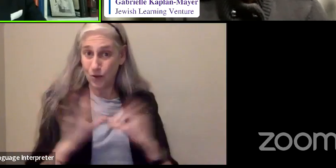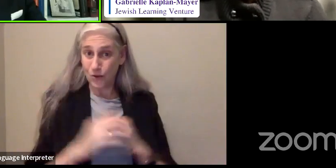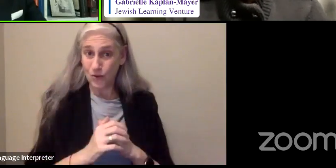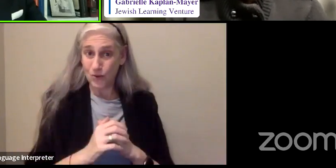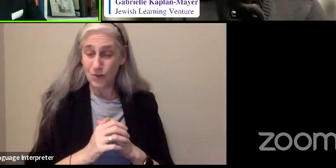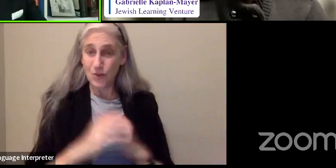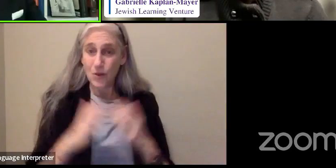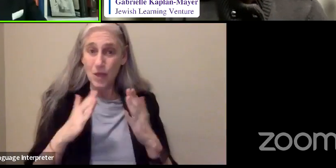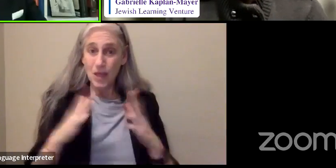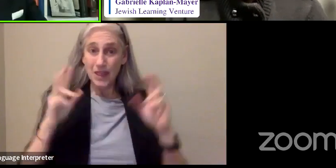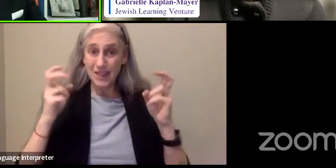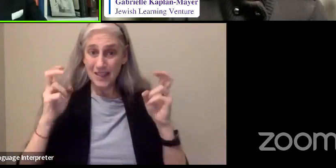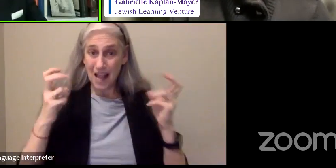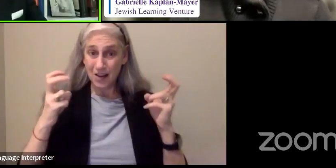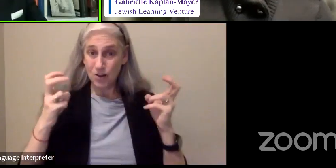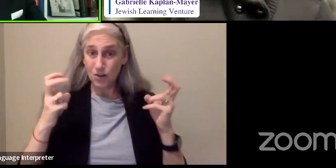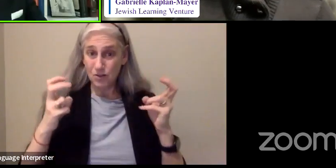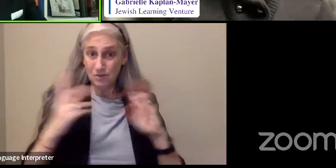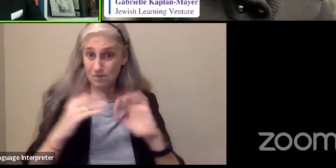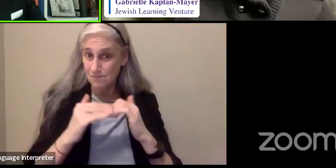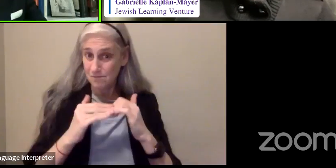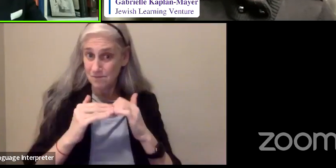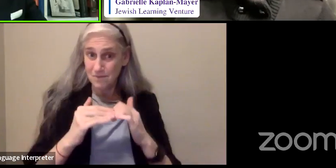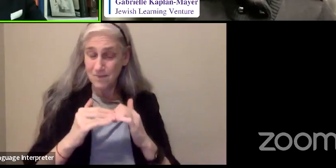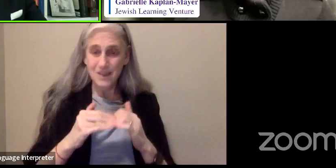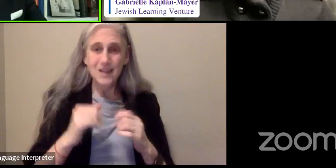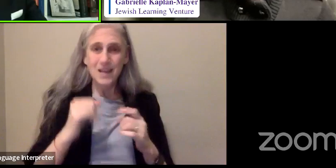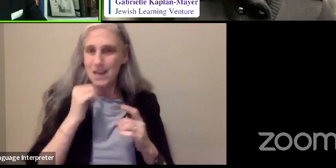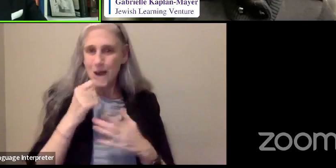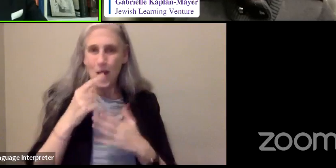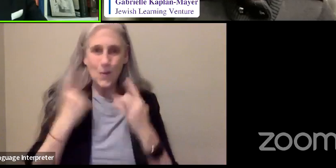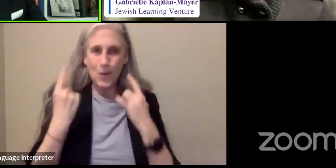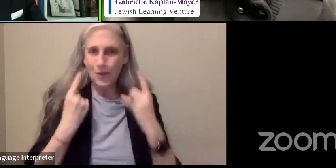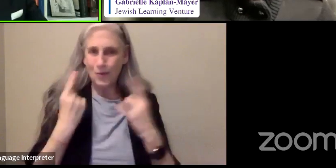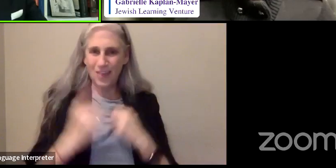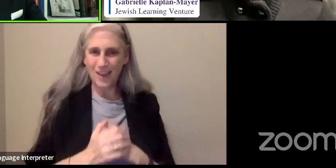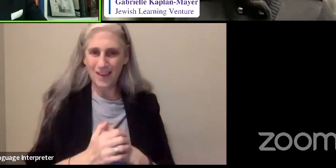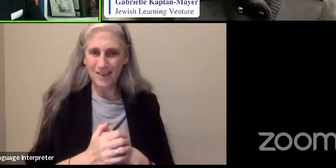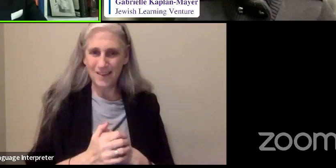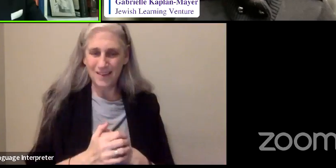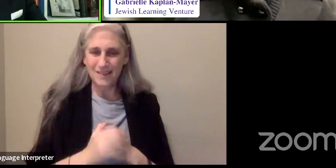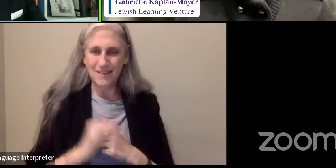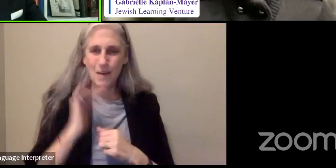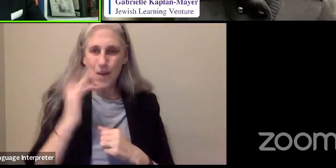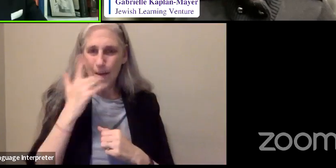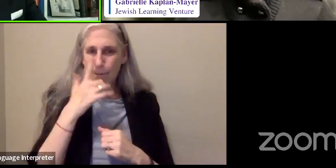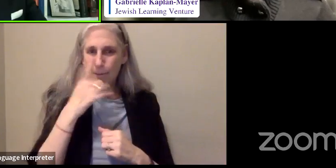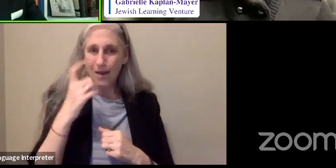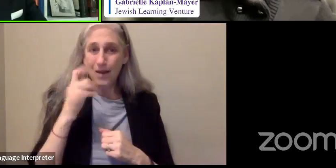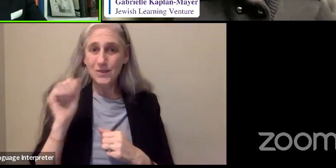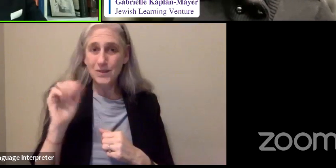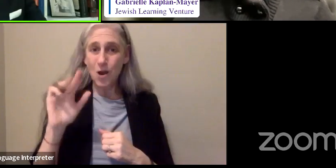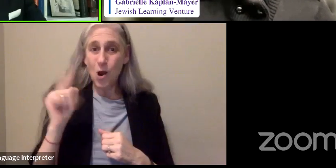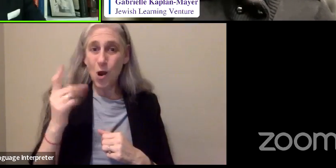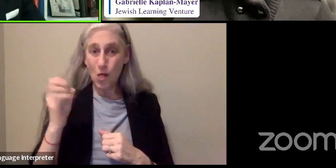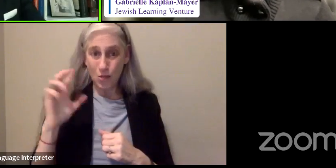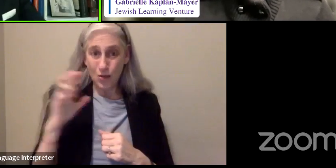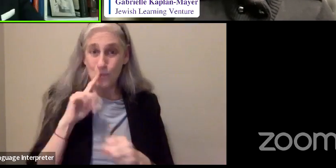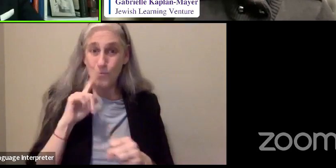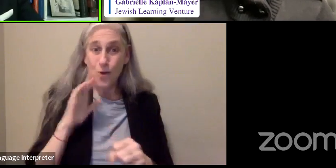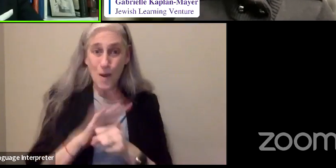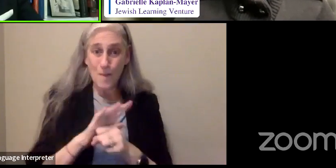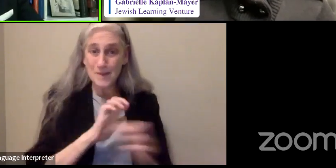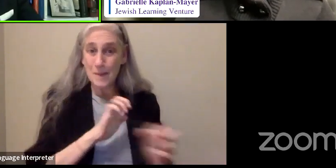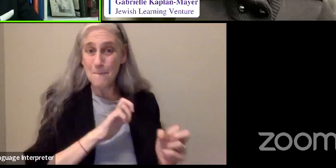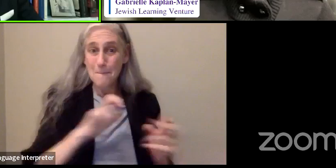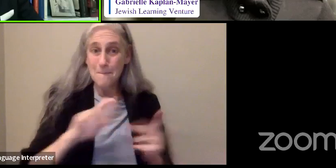way the title came about was not the way you think. Because as Arthur had promised, when we got back